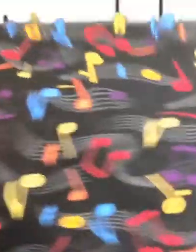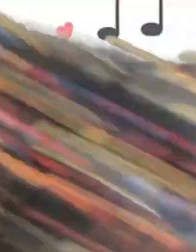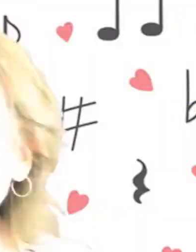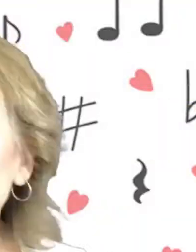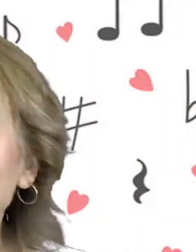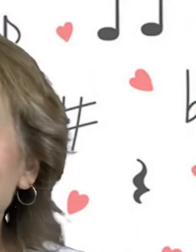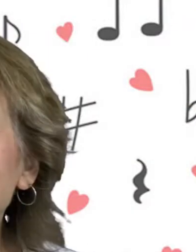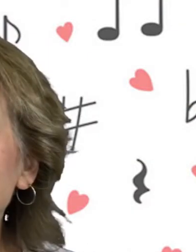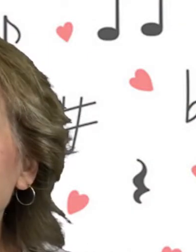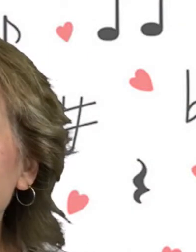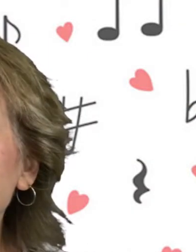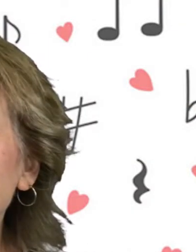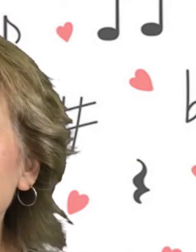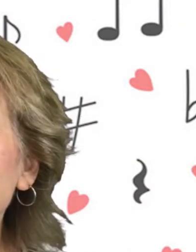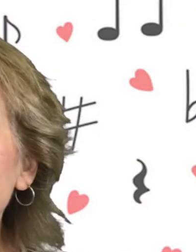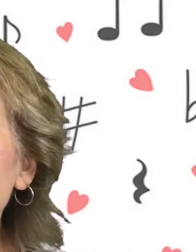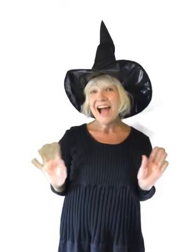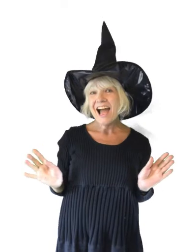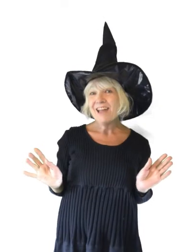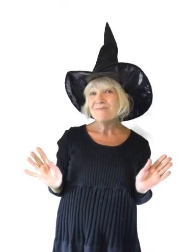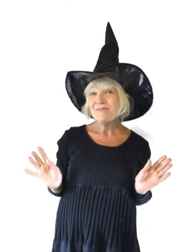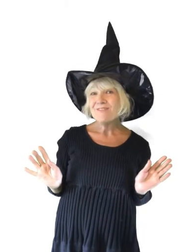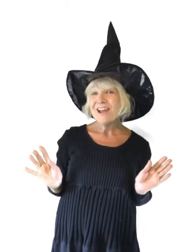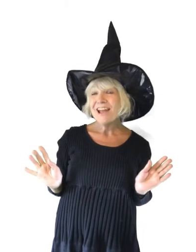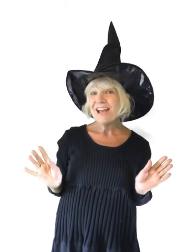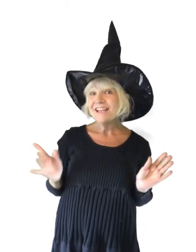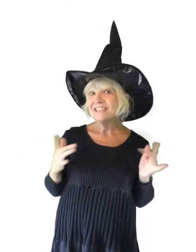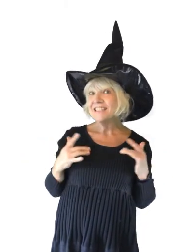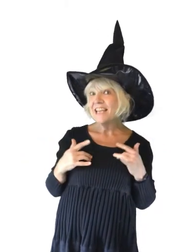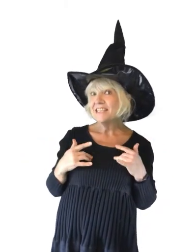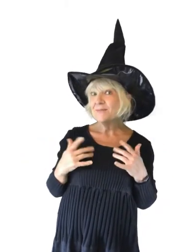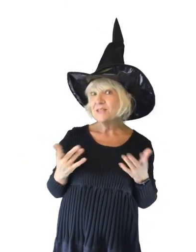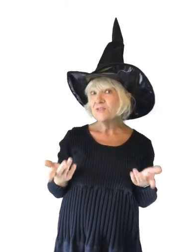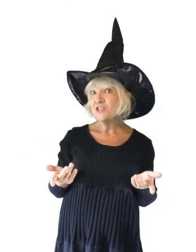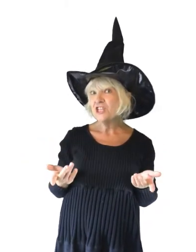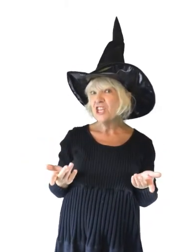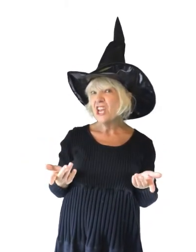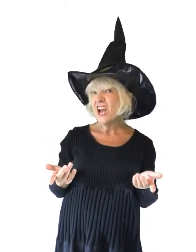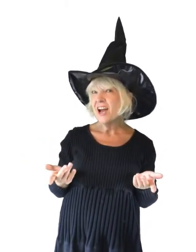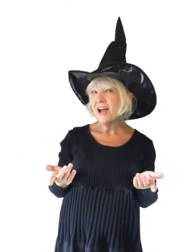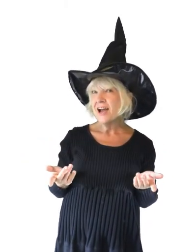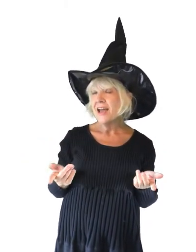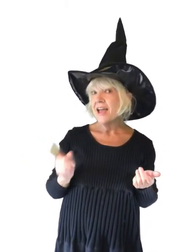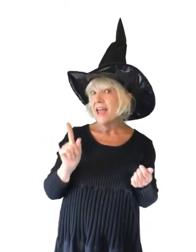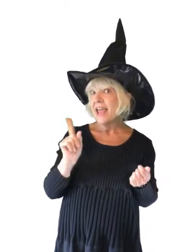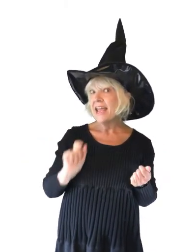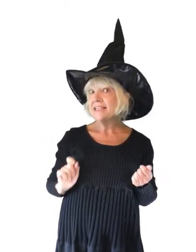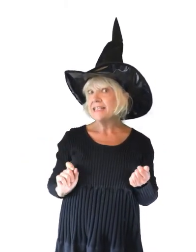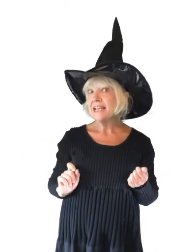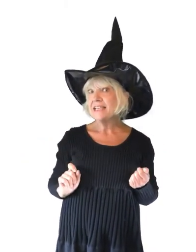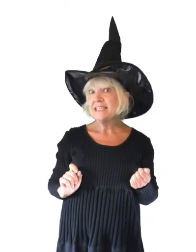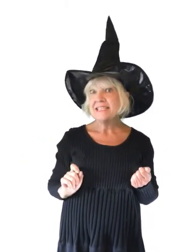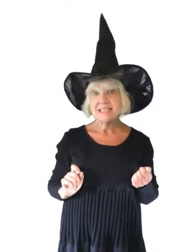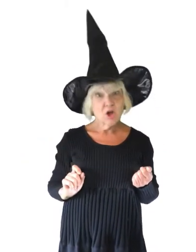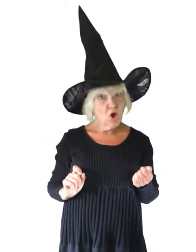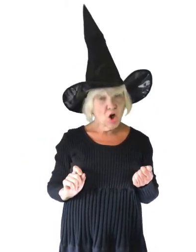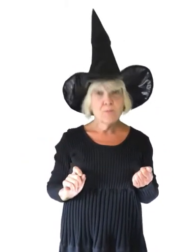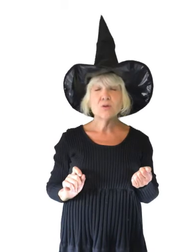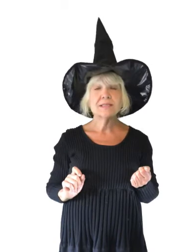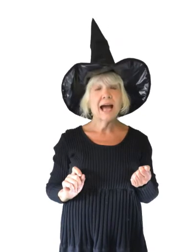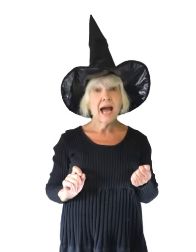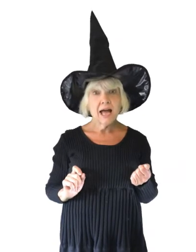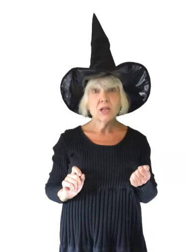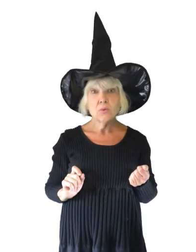Peek-a-boo. Hi my friends, it's Miss Virginia and it's